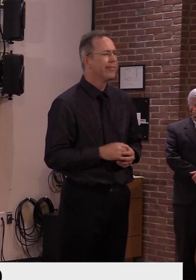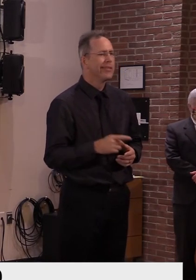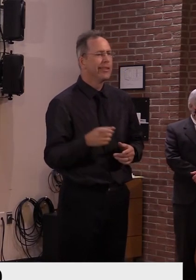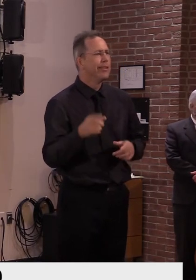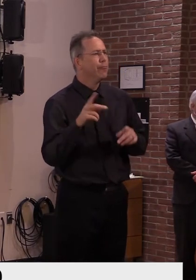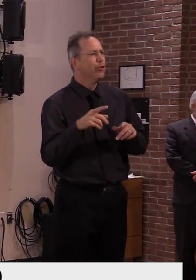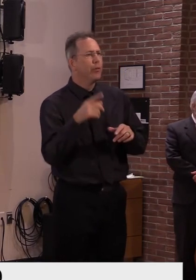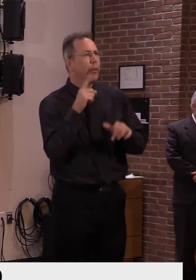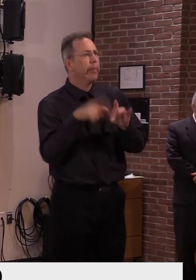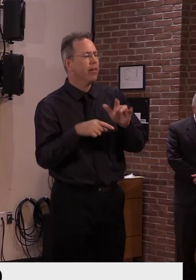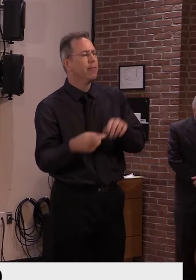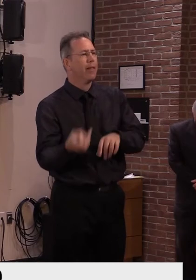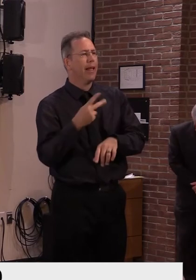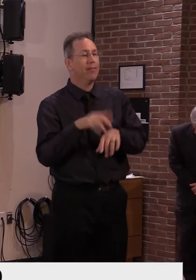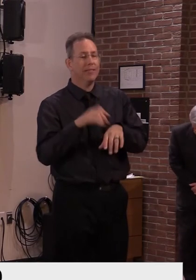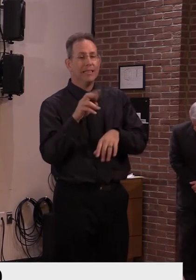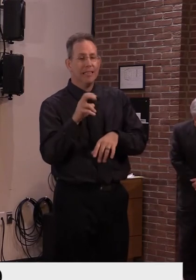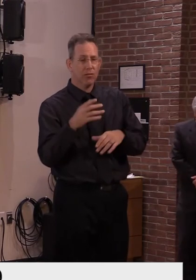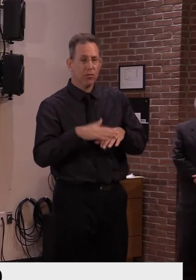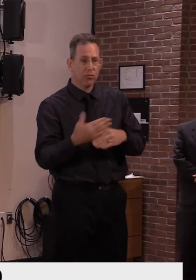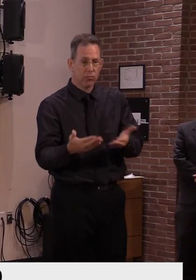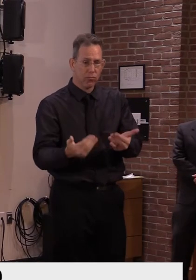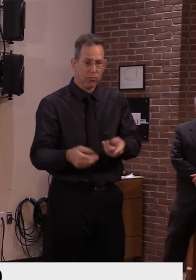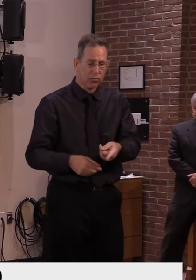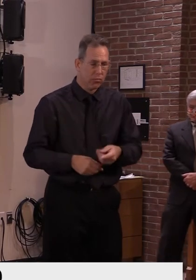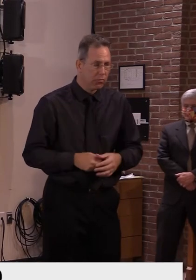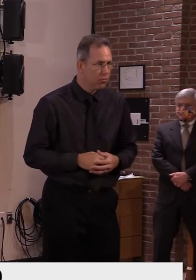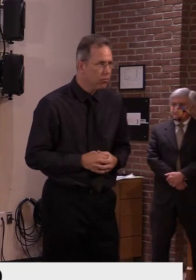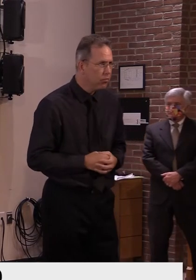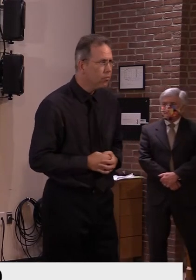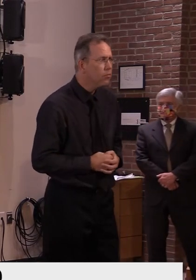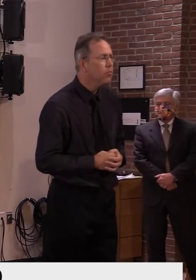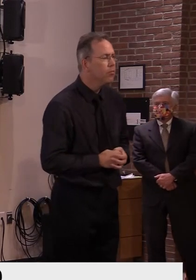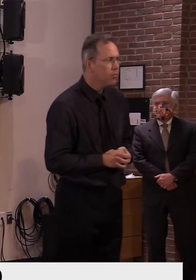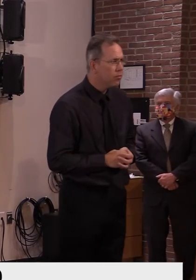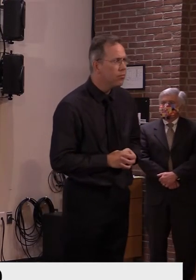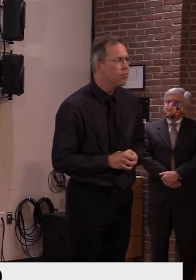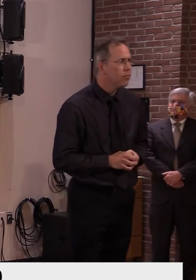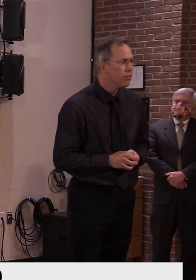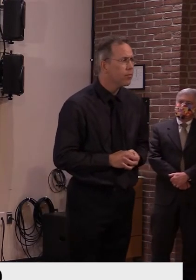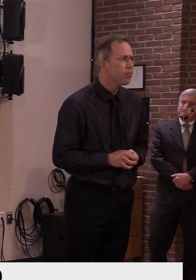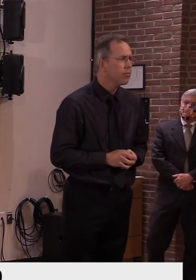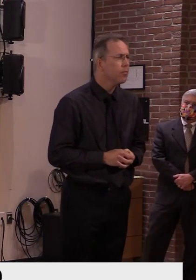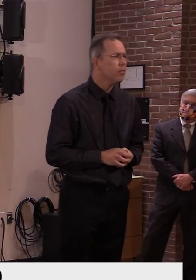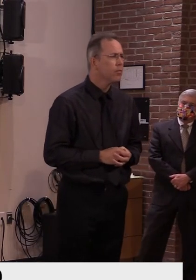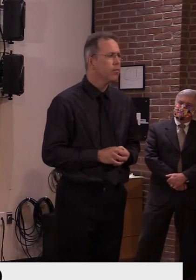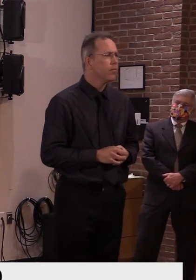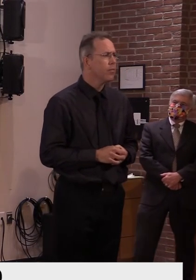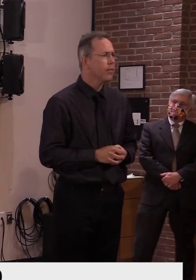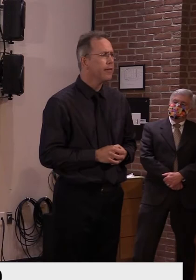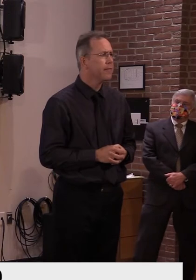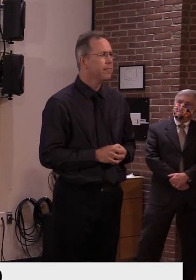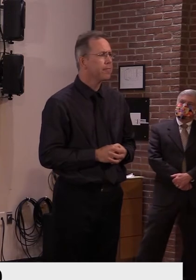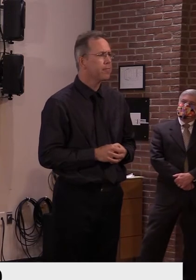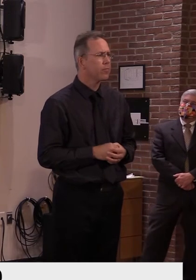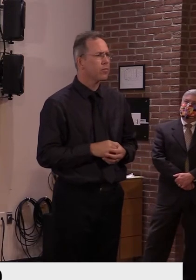Hi, sorry. Um, uh, I got one for the doctor and one for the governor, if I may. Go ahead.